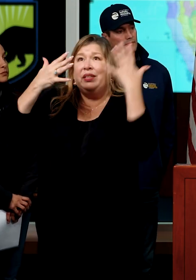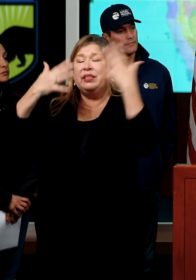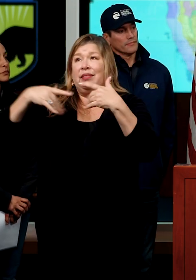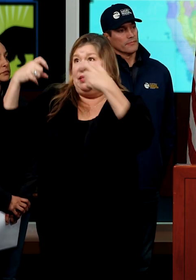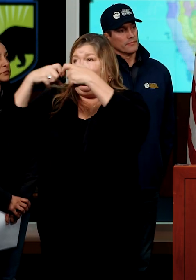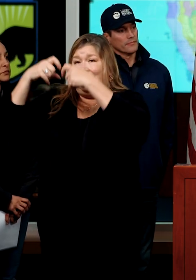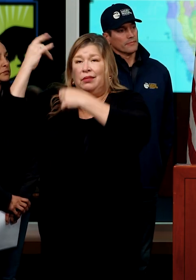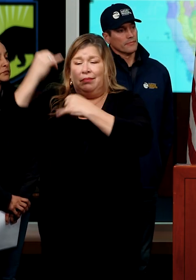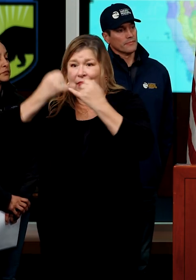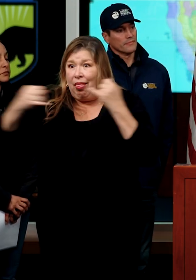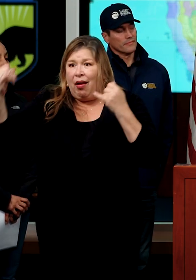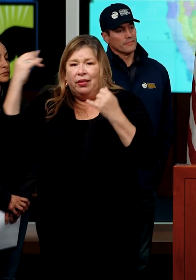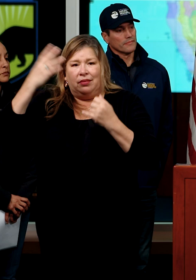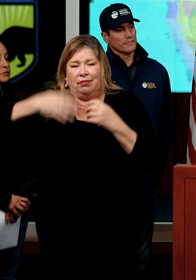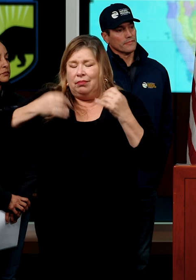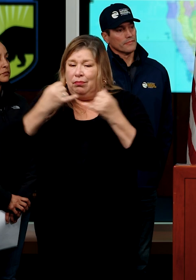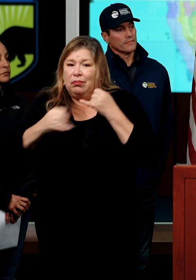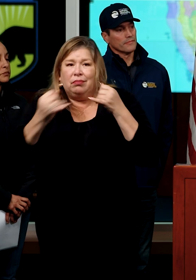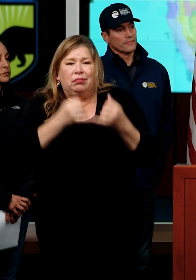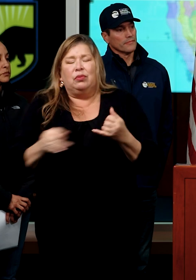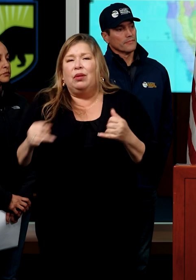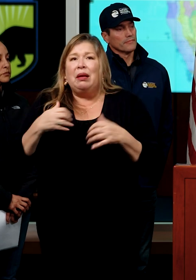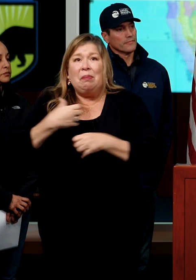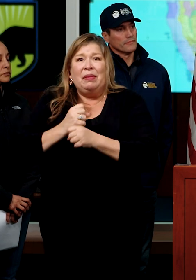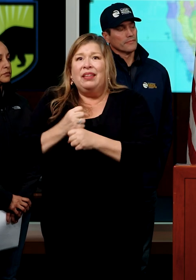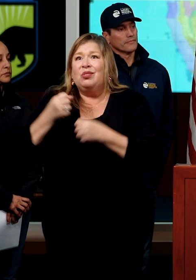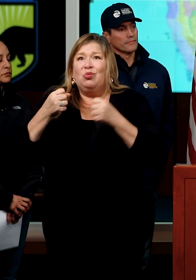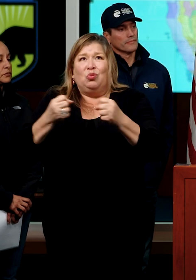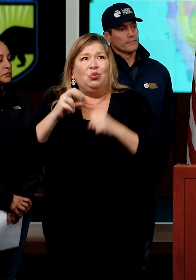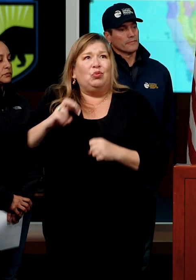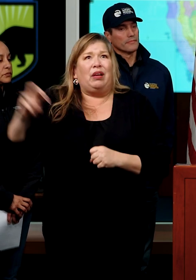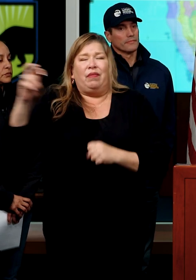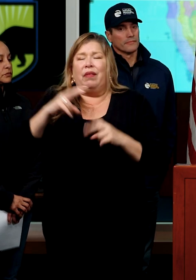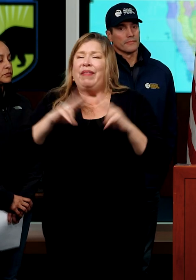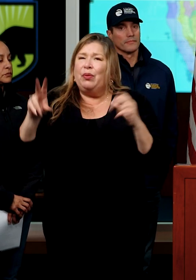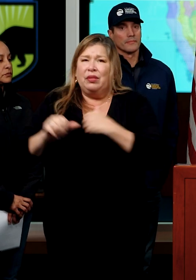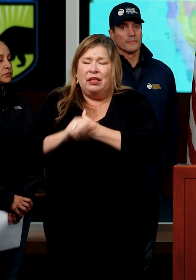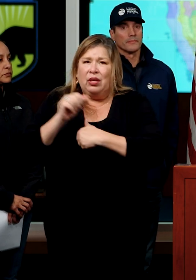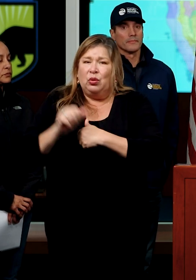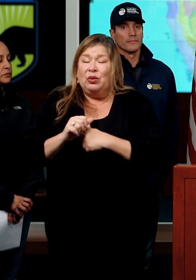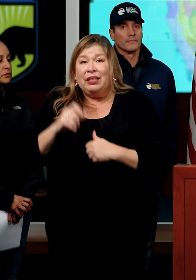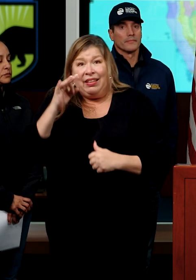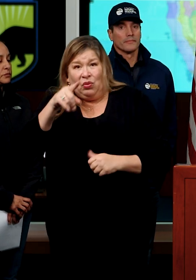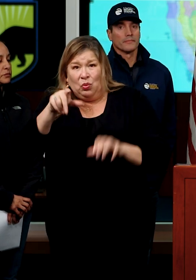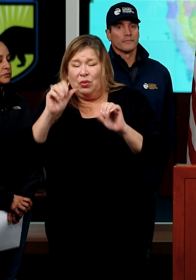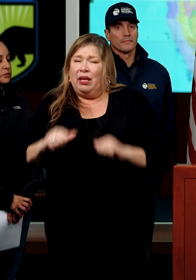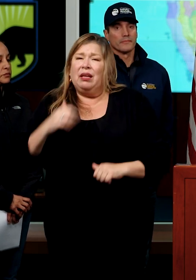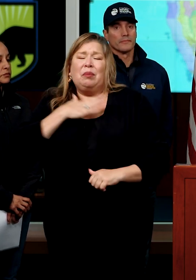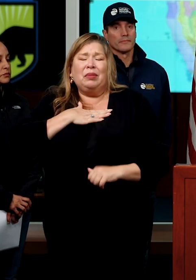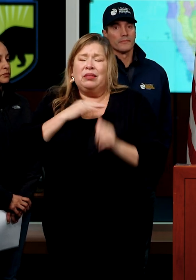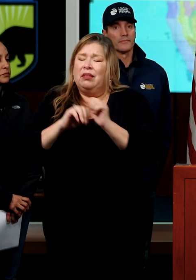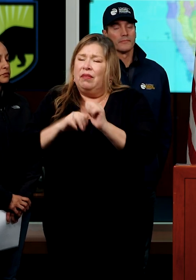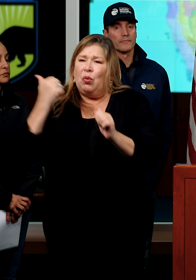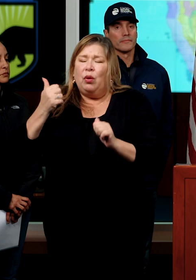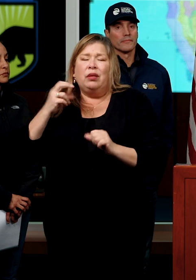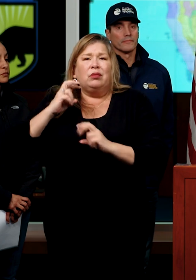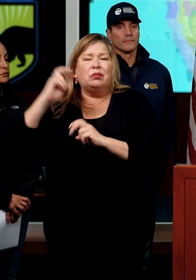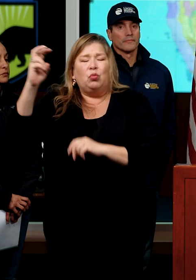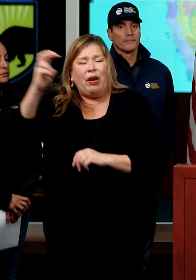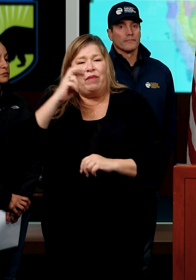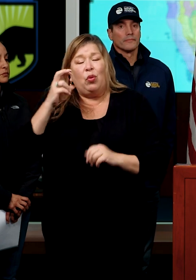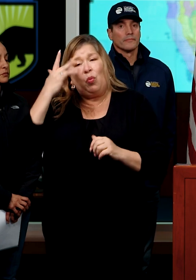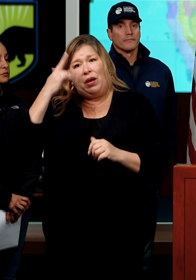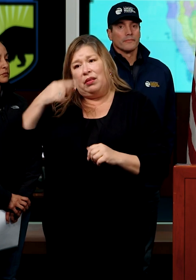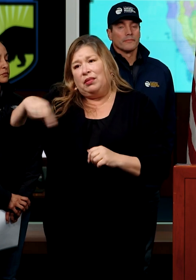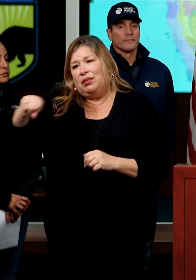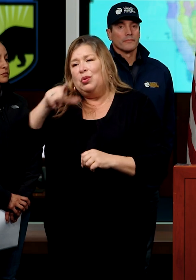particularly difficult. If at all possible, we're encouraging you and asking you to please postpone travel in those areas to allow cleanup